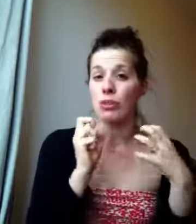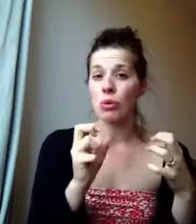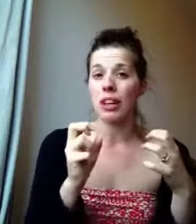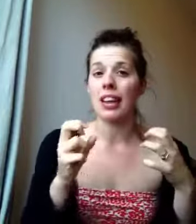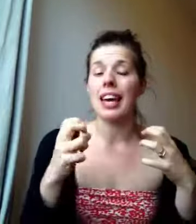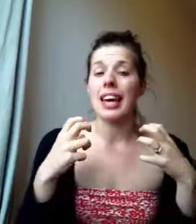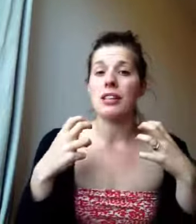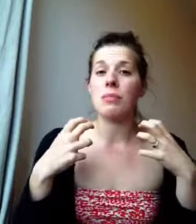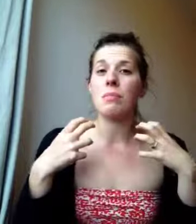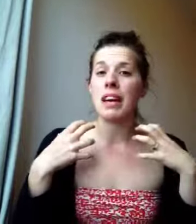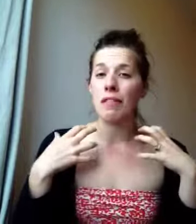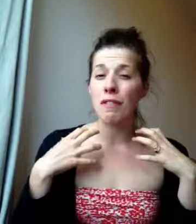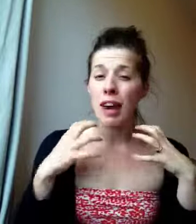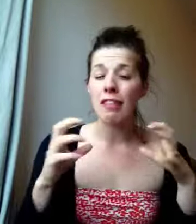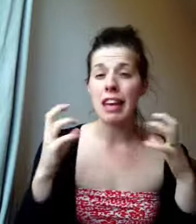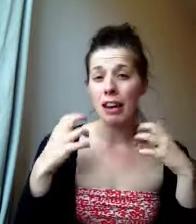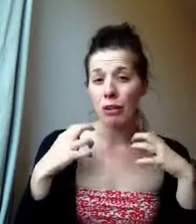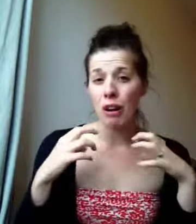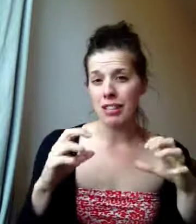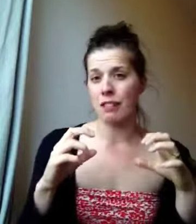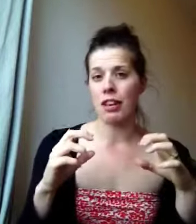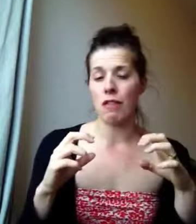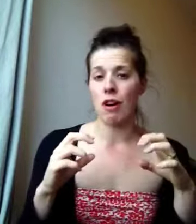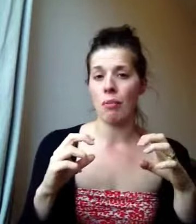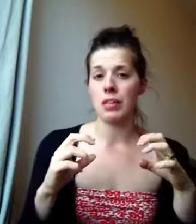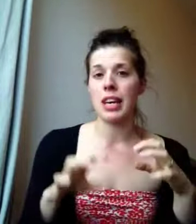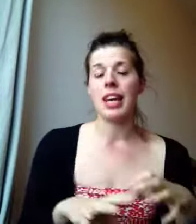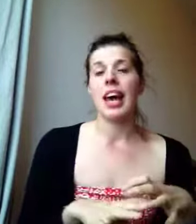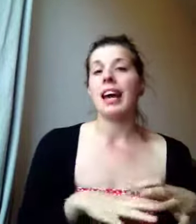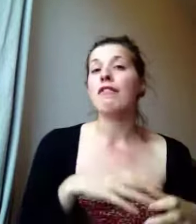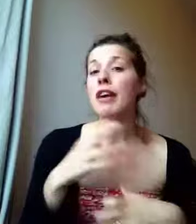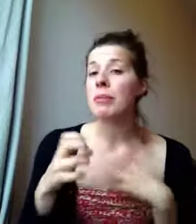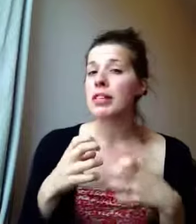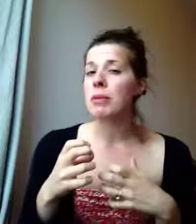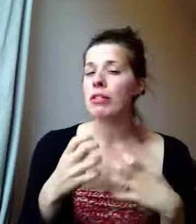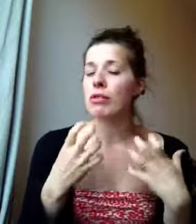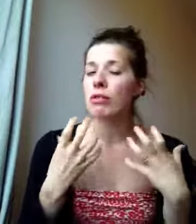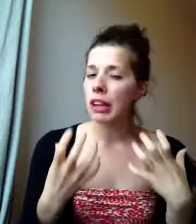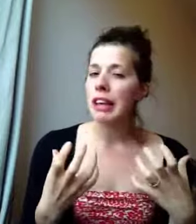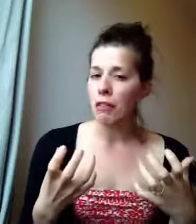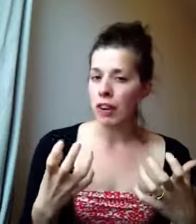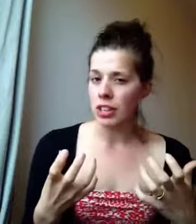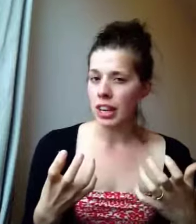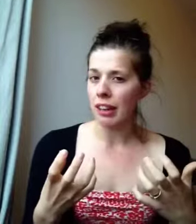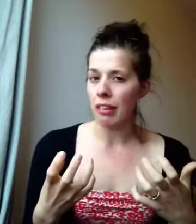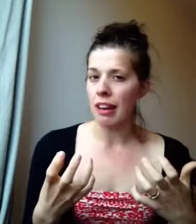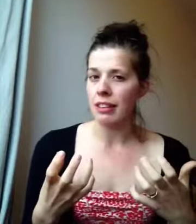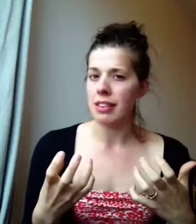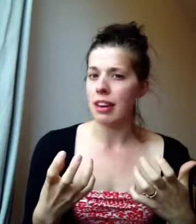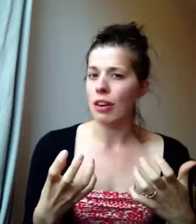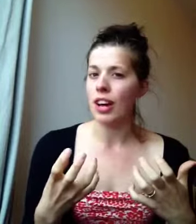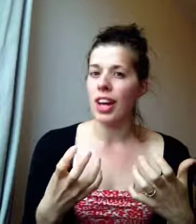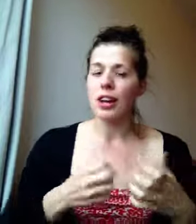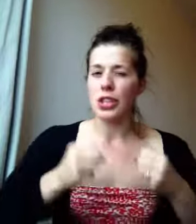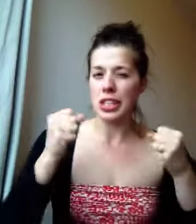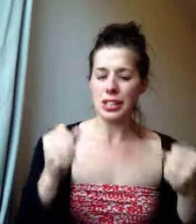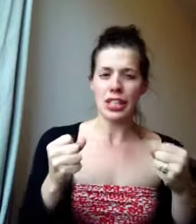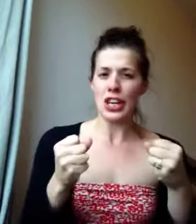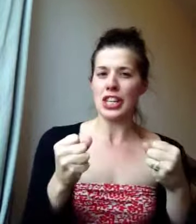soil is being very aggressively farmed. And vitamins and minerals are really fragile things. They're not sturdy